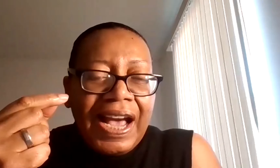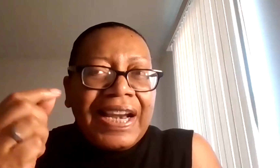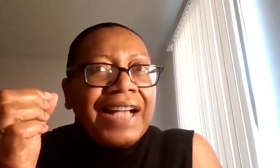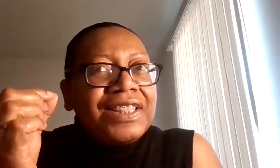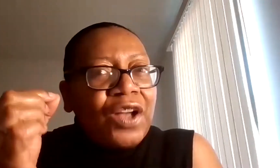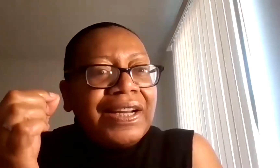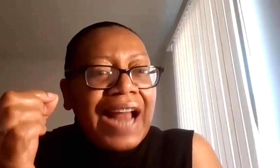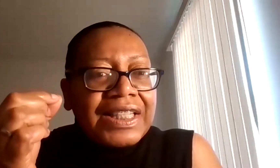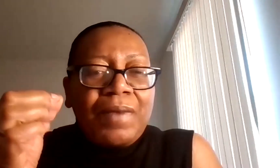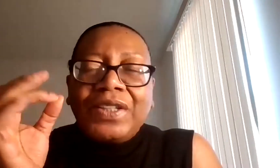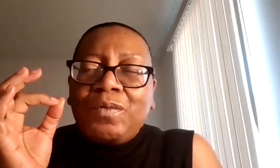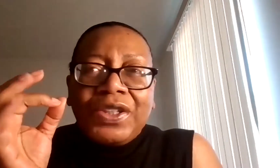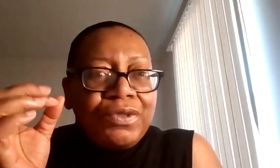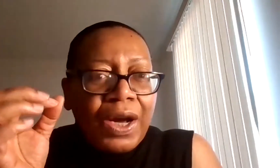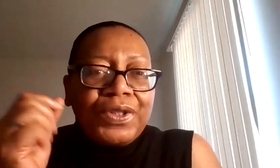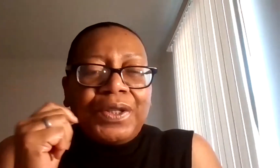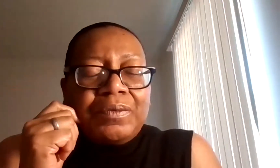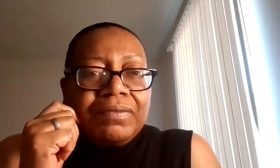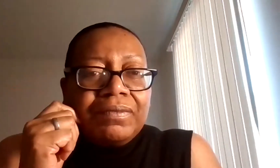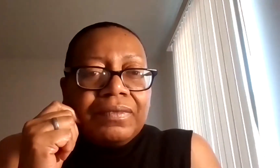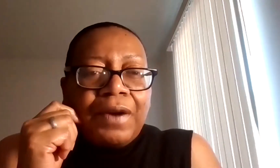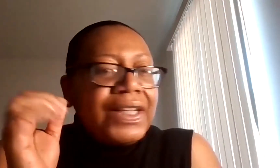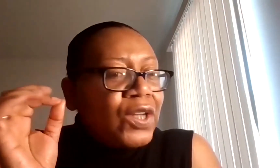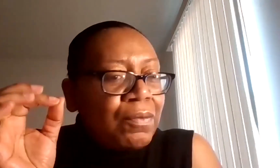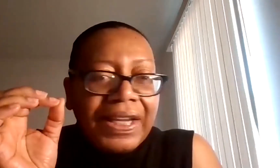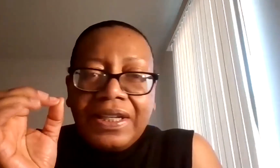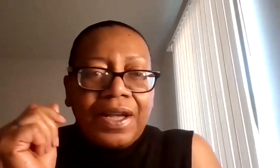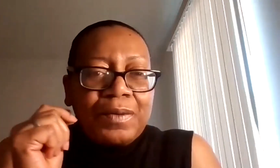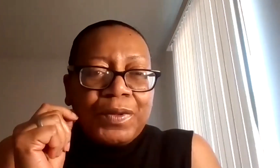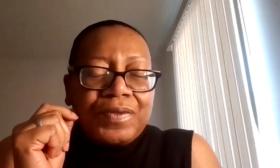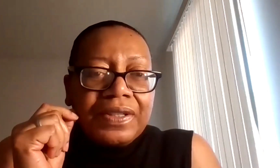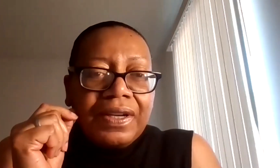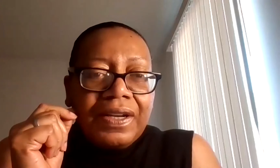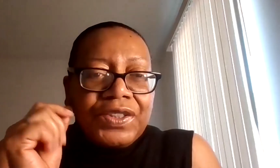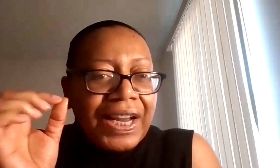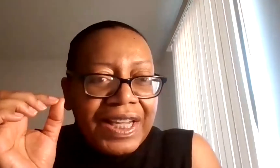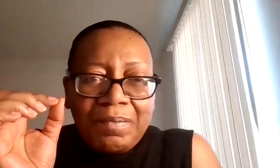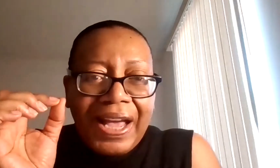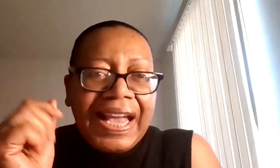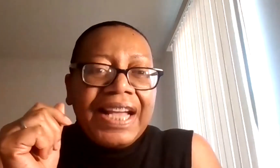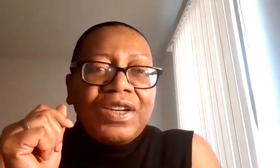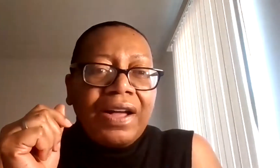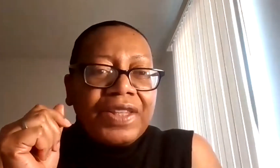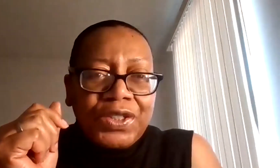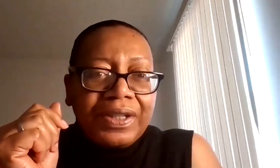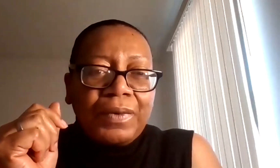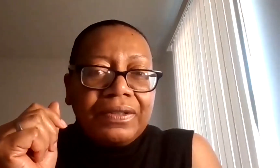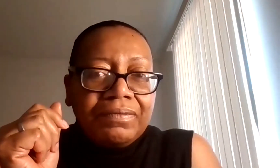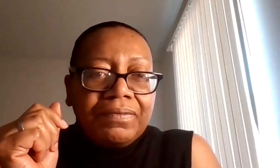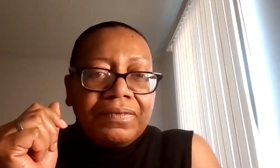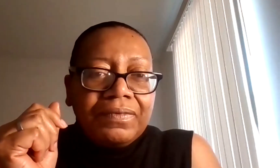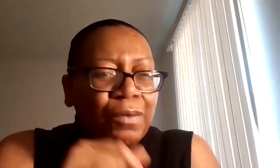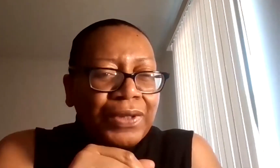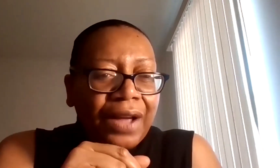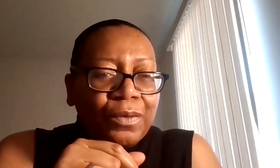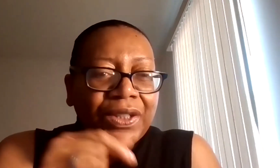And I started asking my, what you don't do. Okay, don't make any subtle moves. Should I keep my hand on the steering wheel?